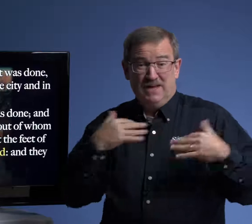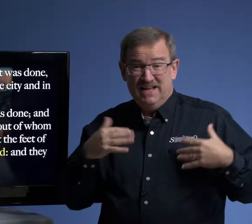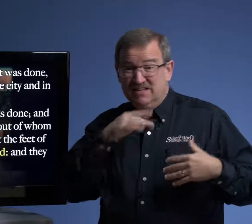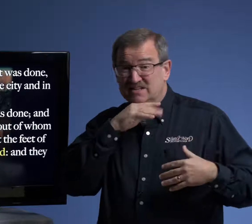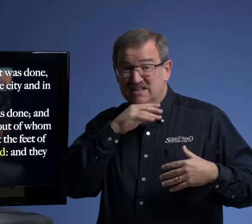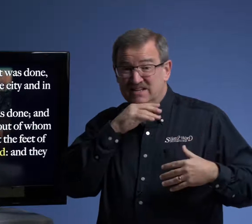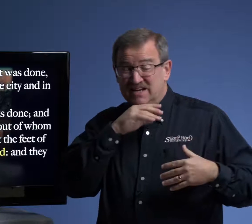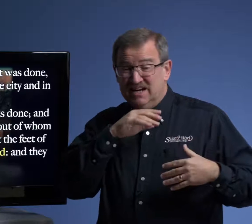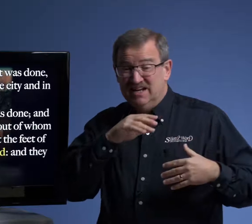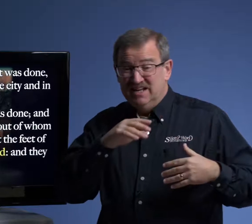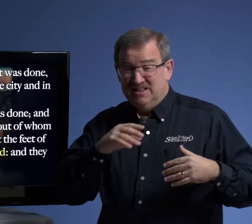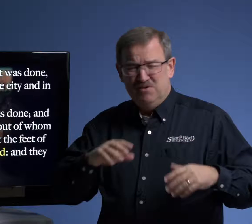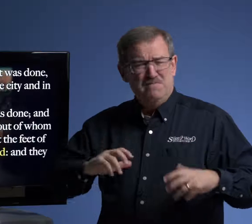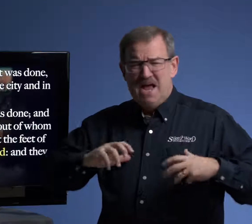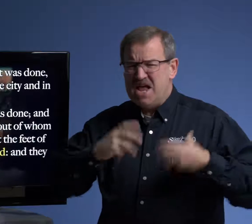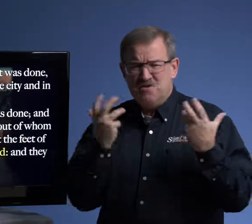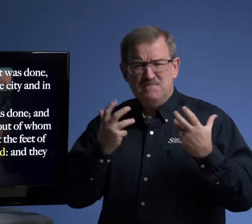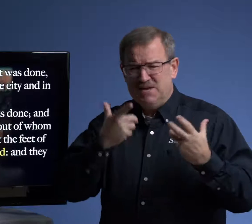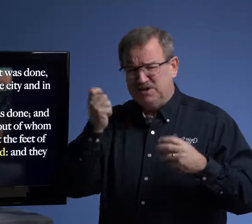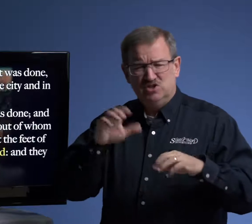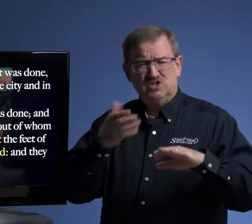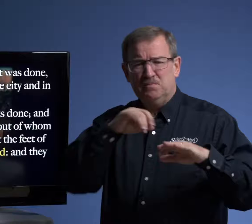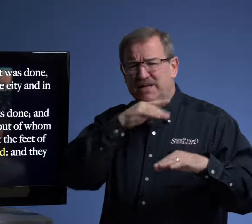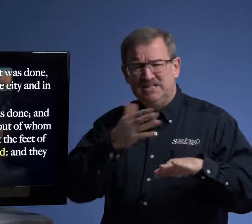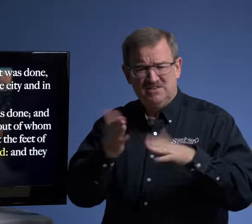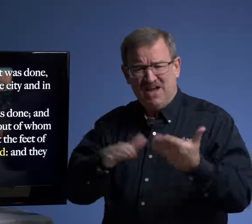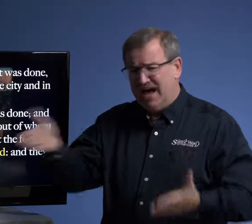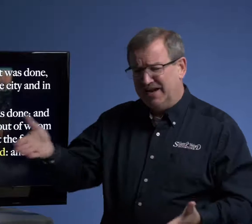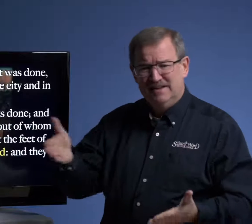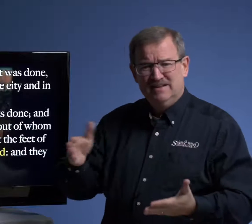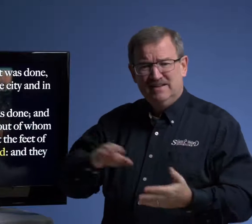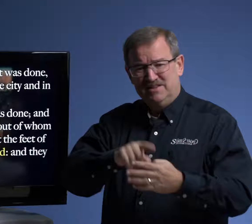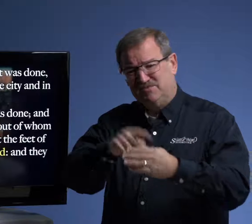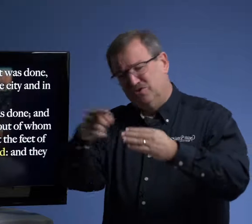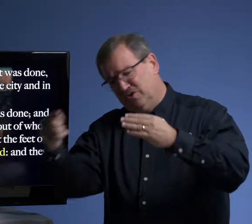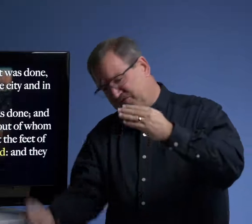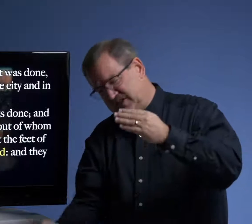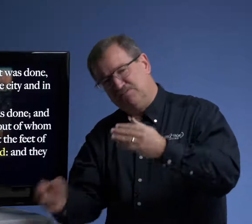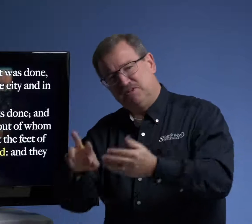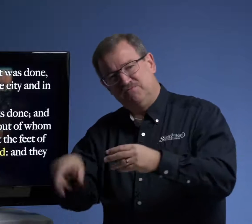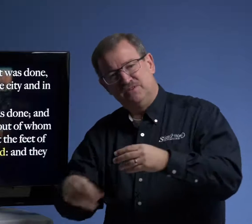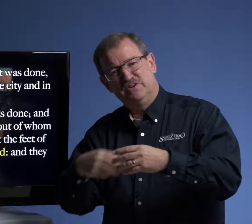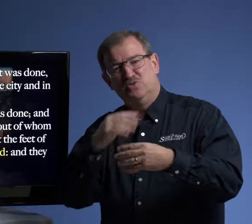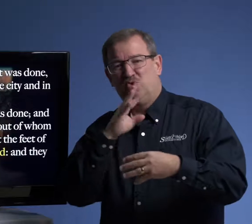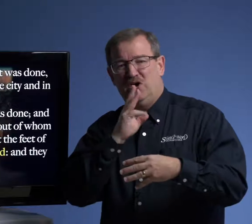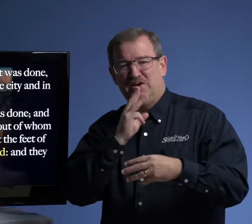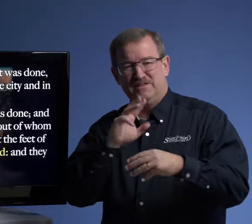pigs. Uh, they're mad. They're mad because their pigs have died. They've gone off the steep cliff and they're in the water and